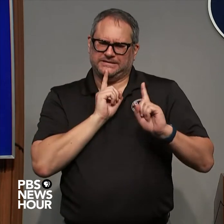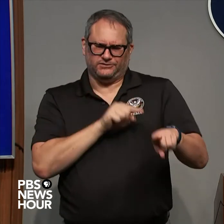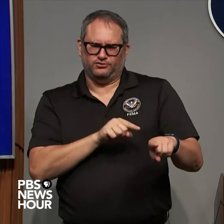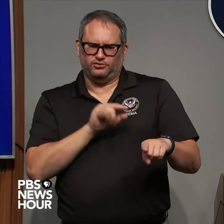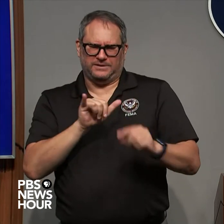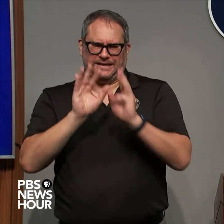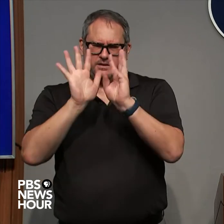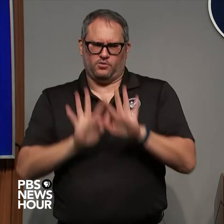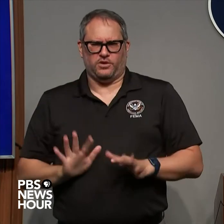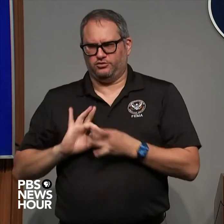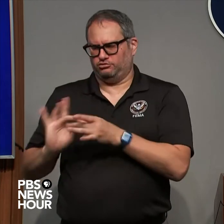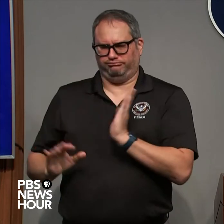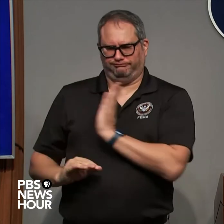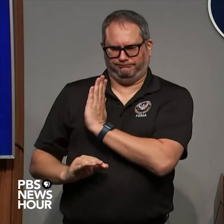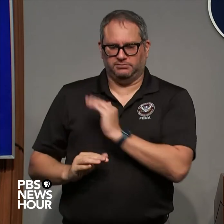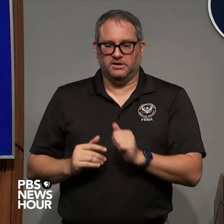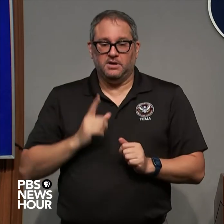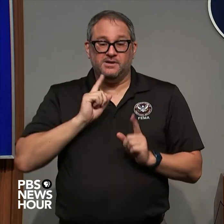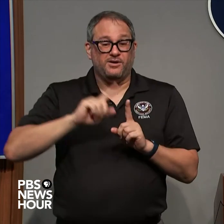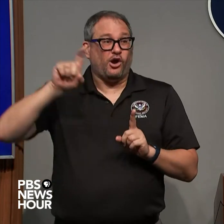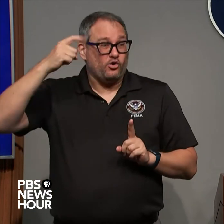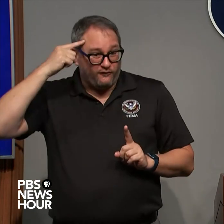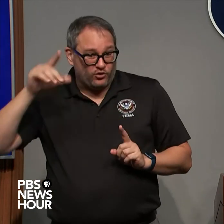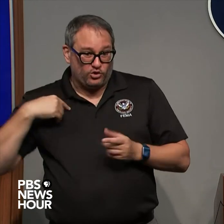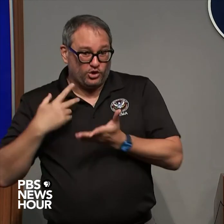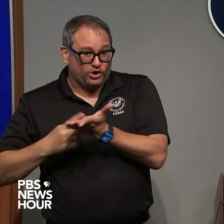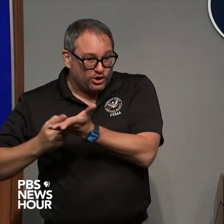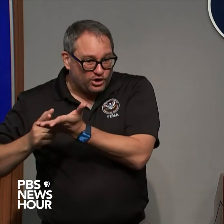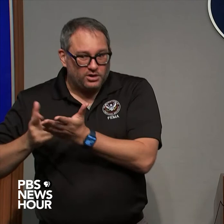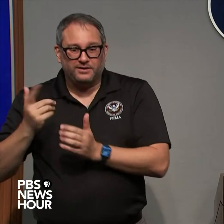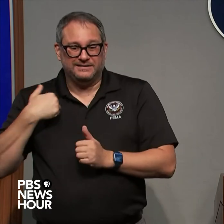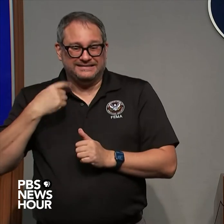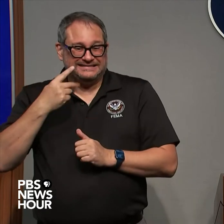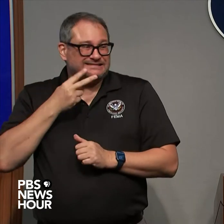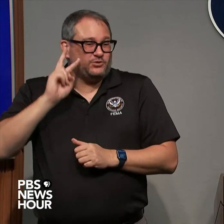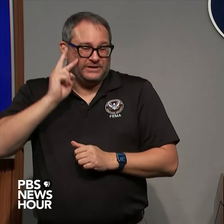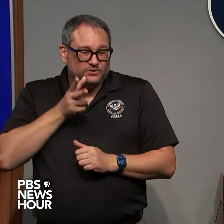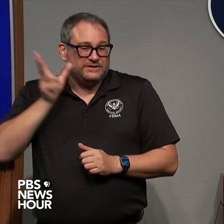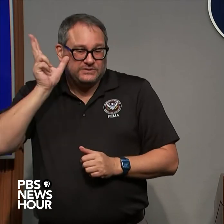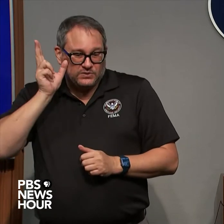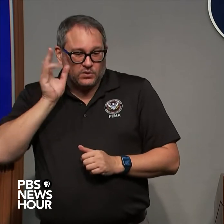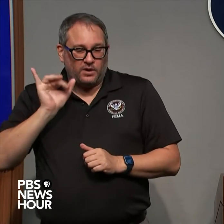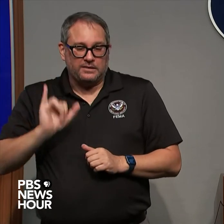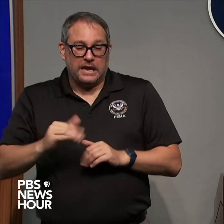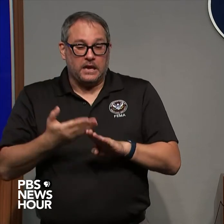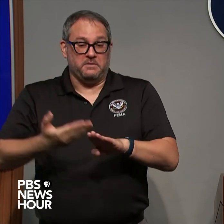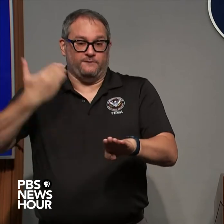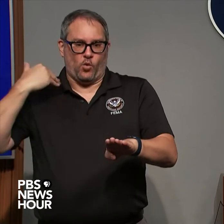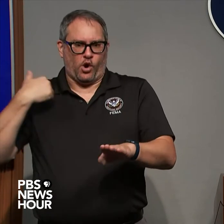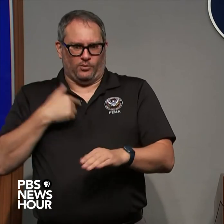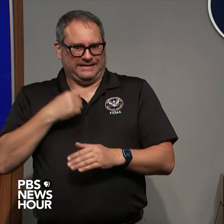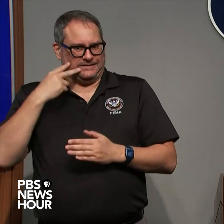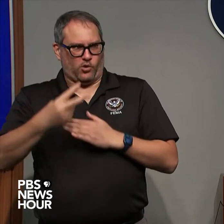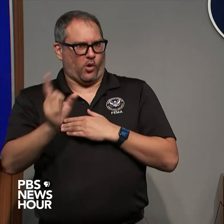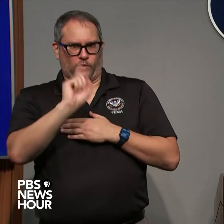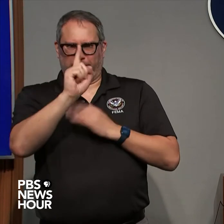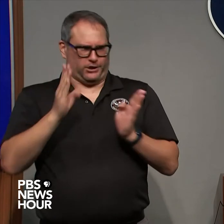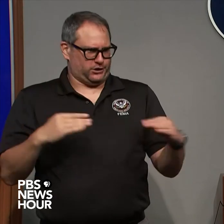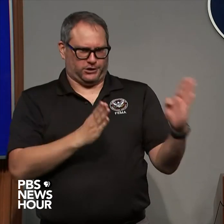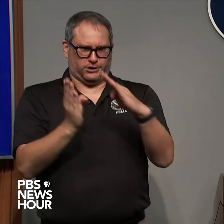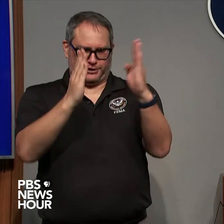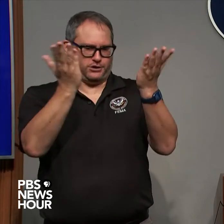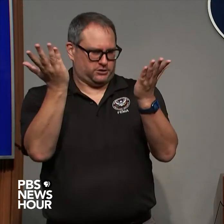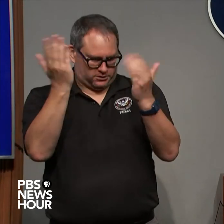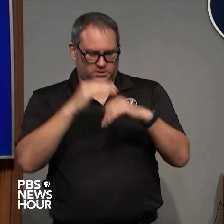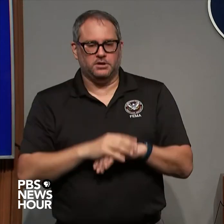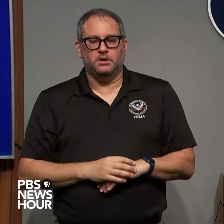ago about their concerns that was before we knew where the path of the storm was definitely going to go I think the the prediction the predictions are that they are going to